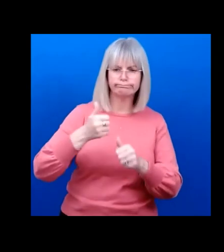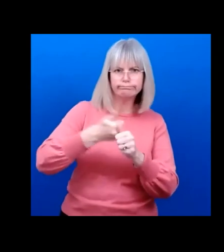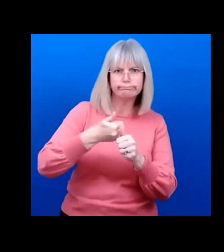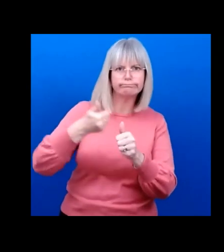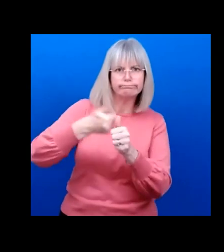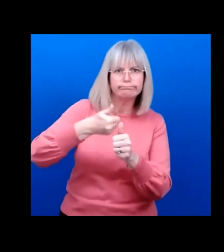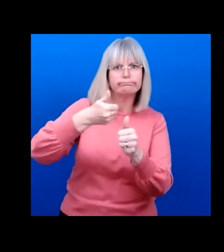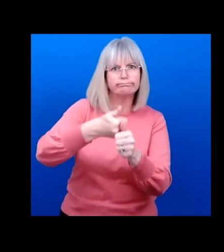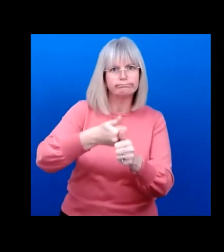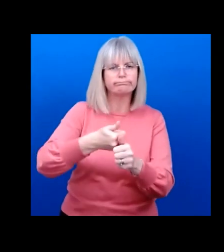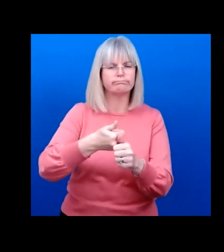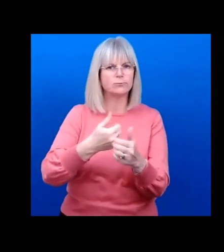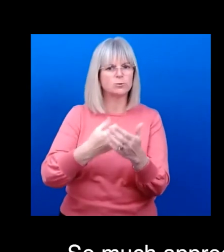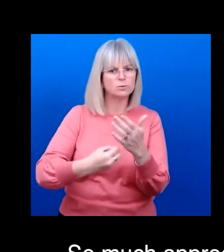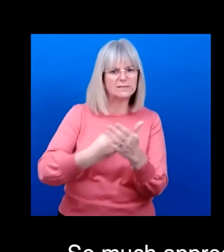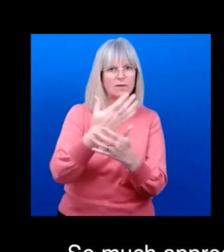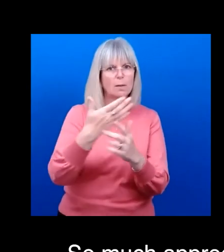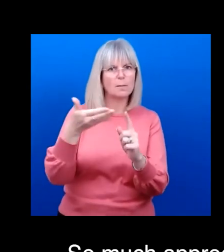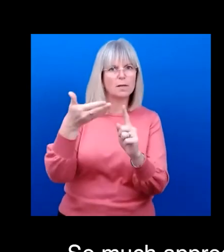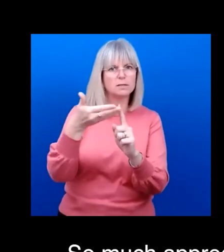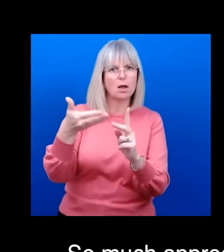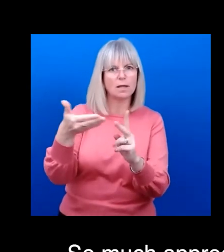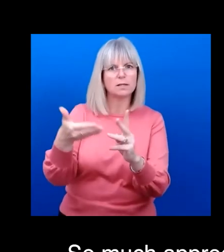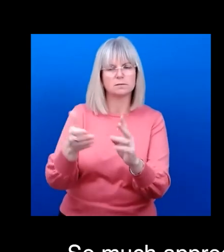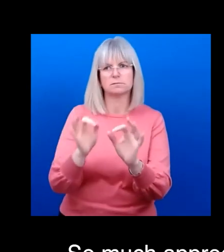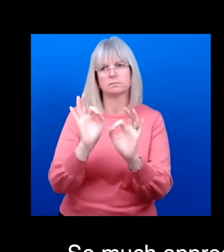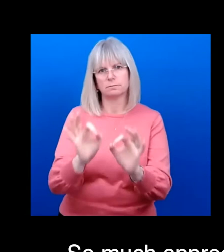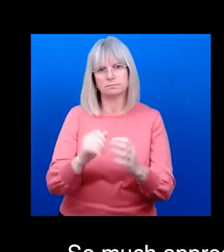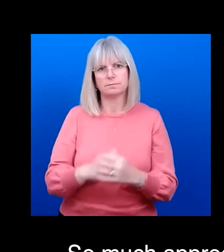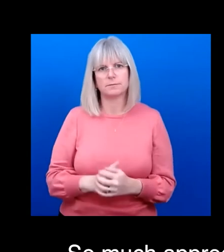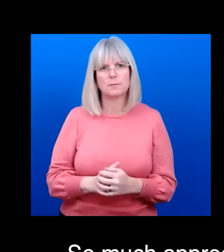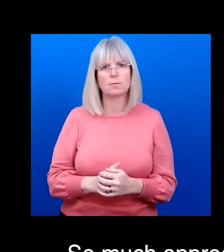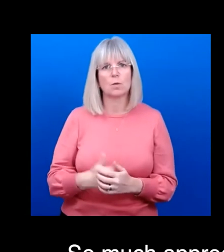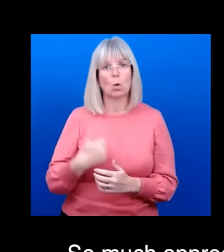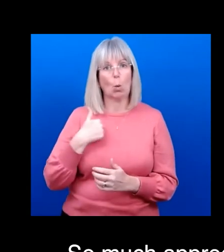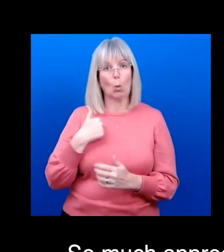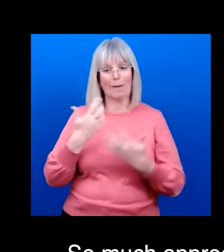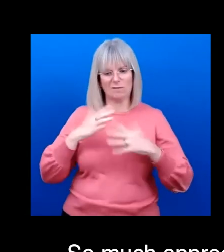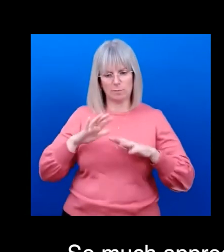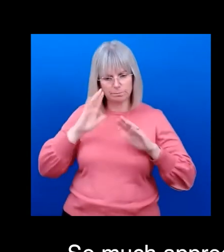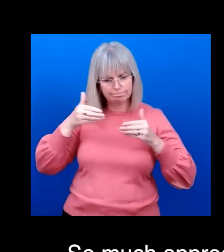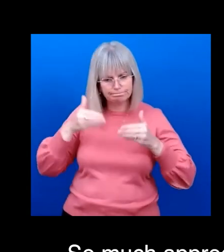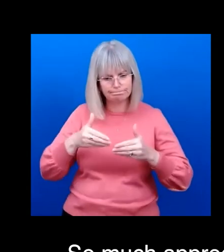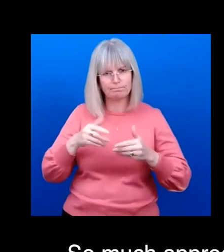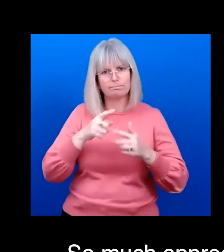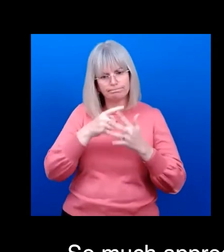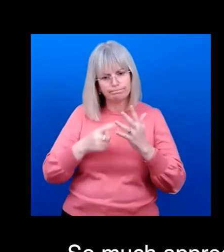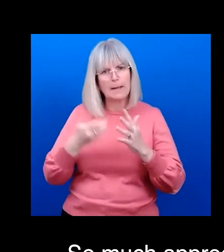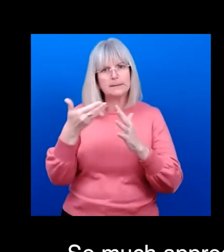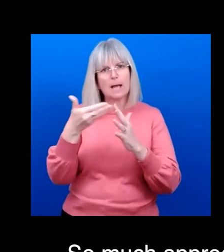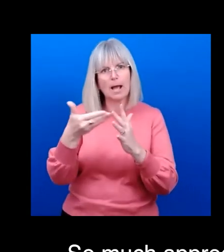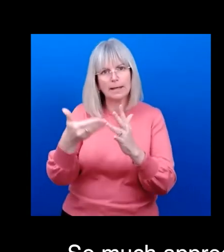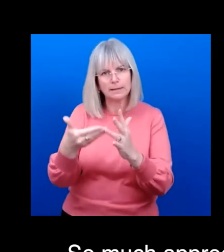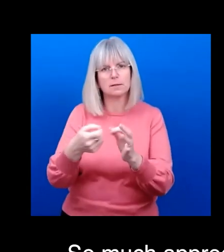Alakos And so we have been working on these targets and the targets are for 2030